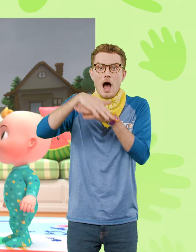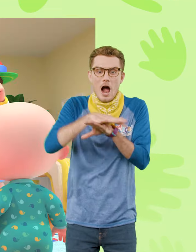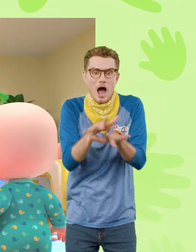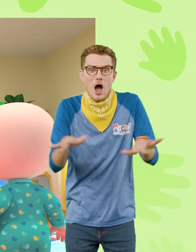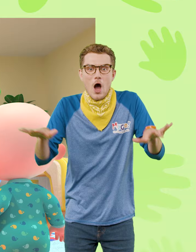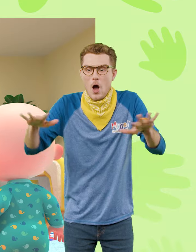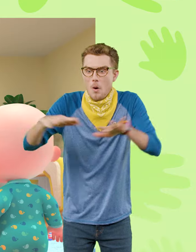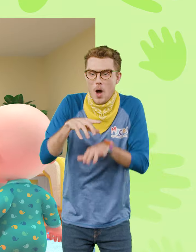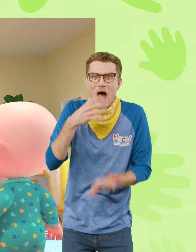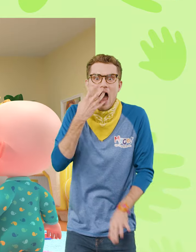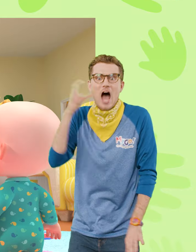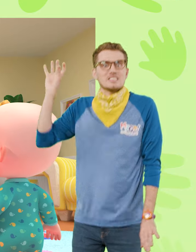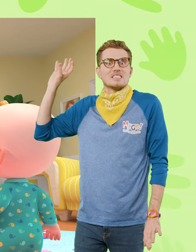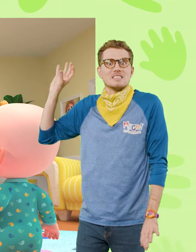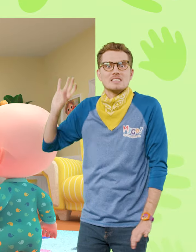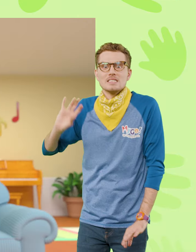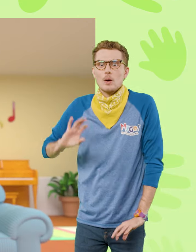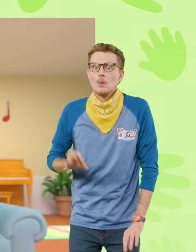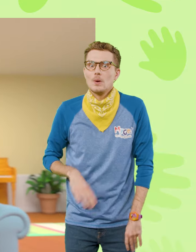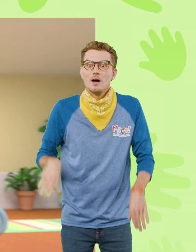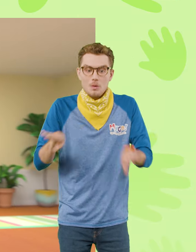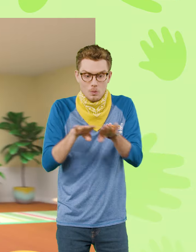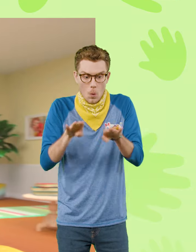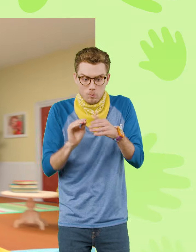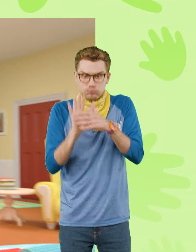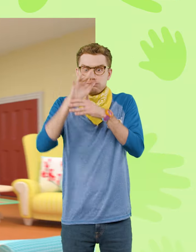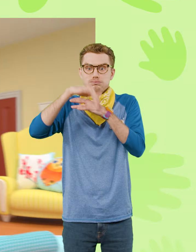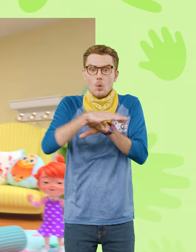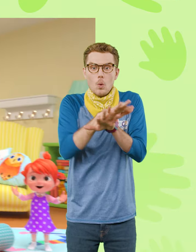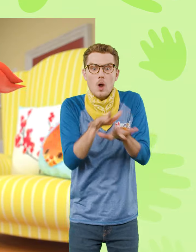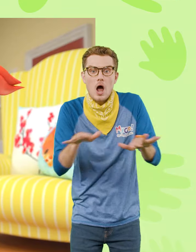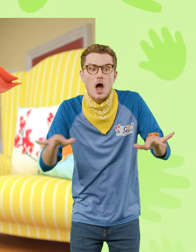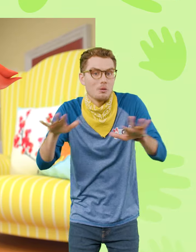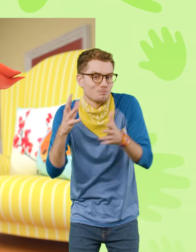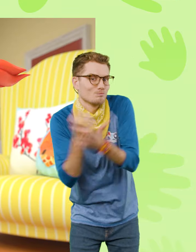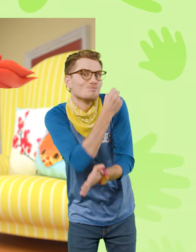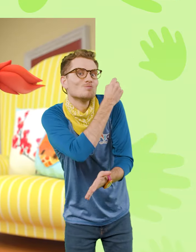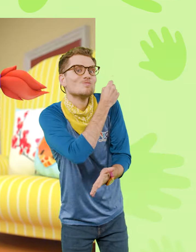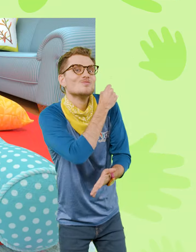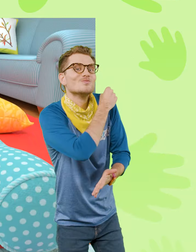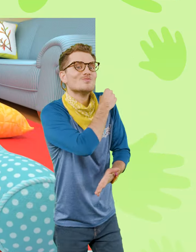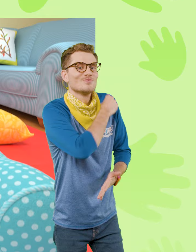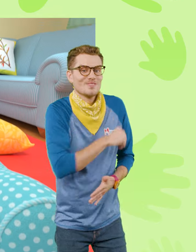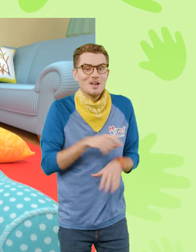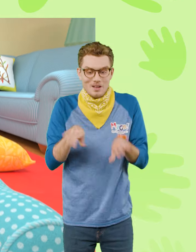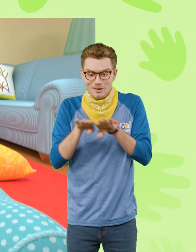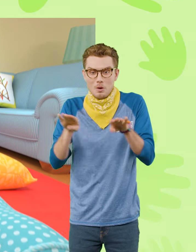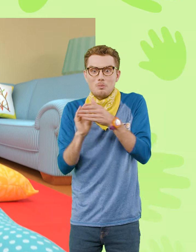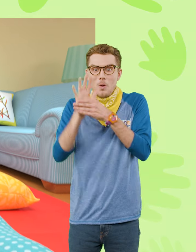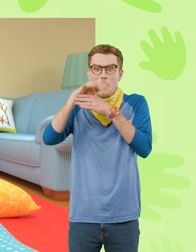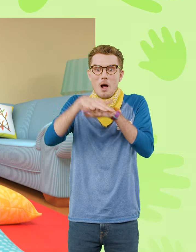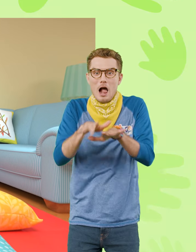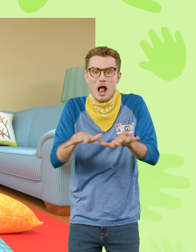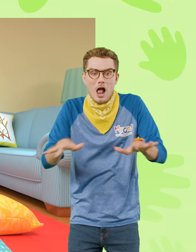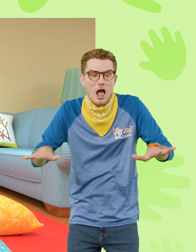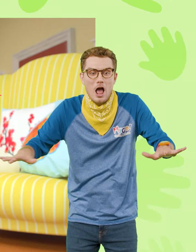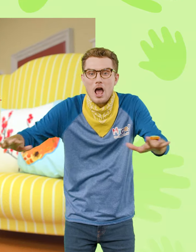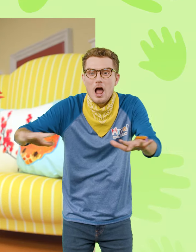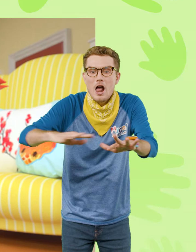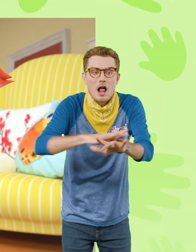it's so hot Floor is lava, take your shot Lava, lava on